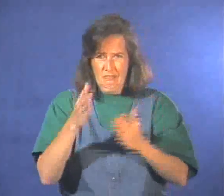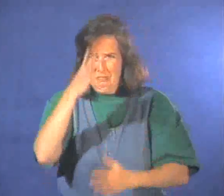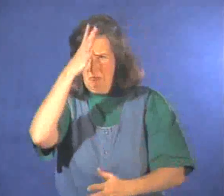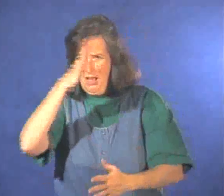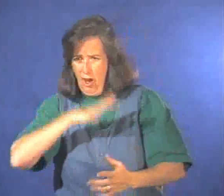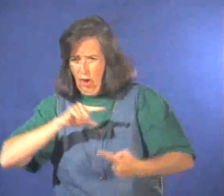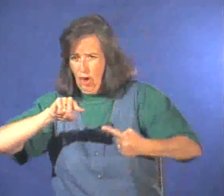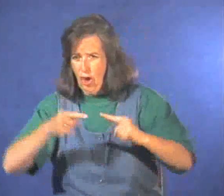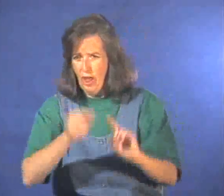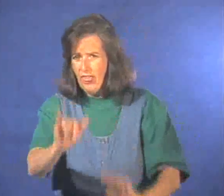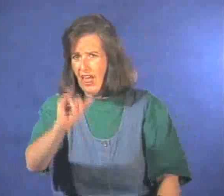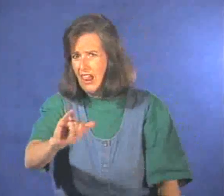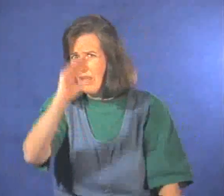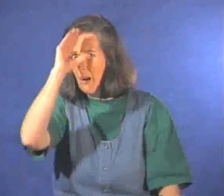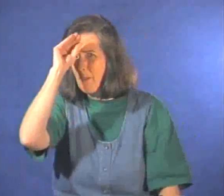Will the man hurt the boy?